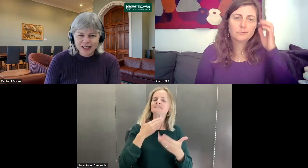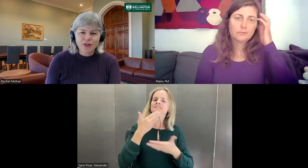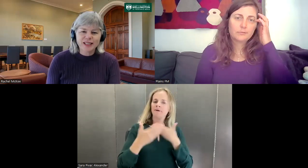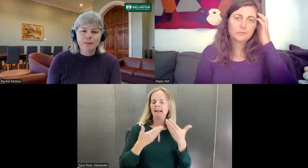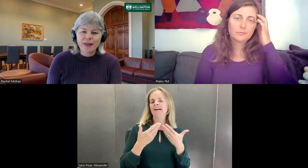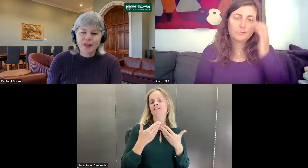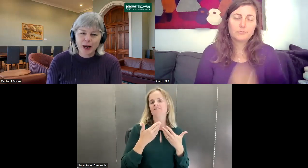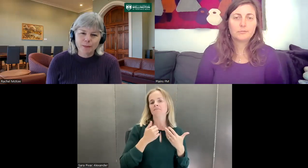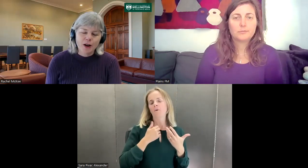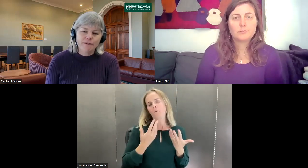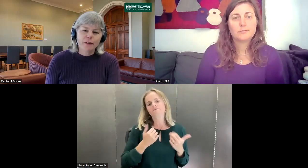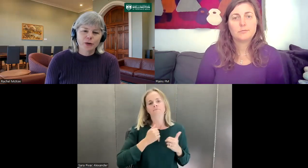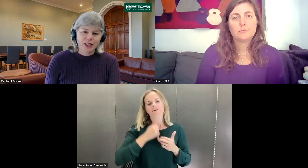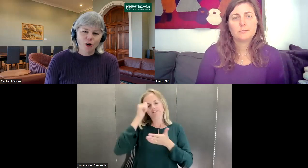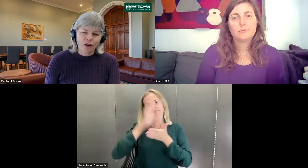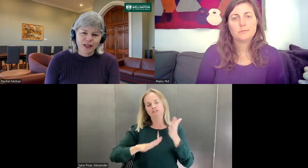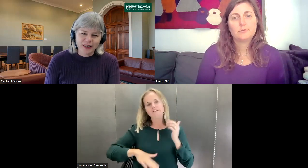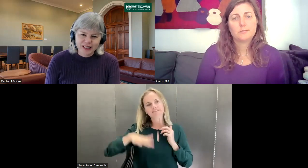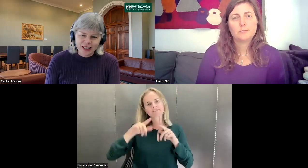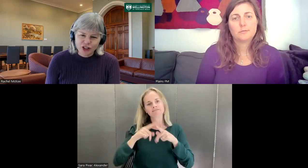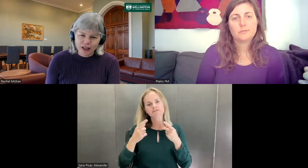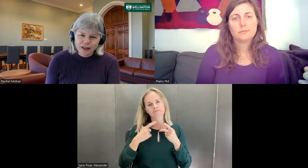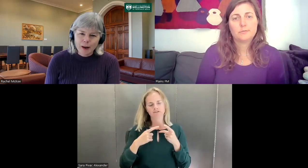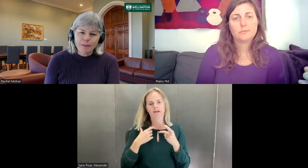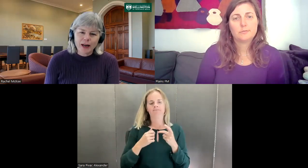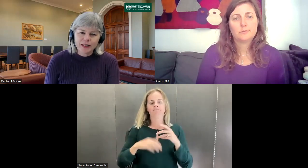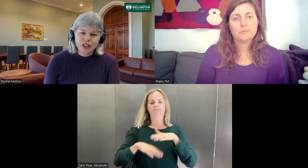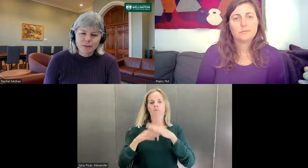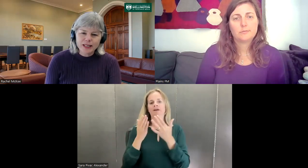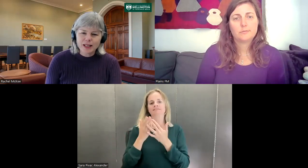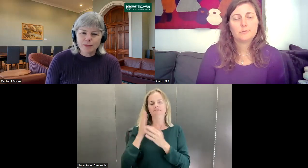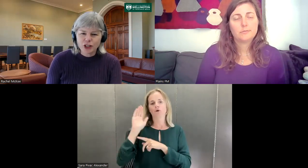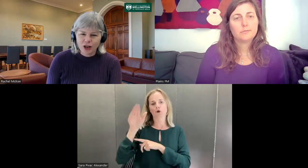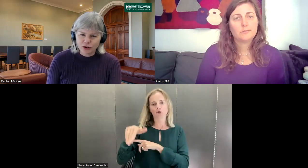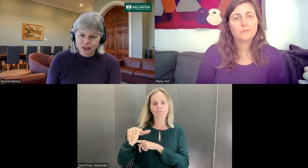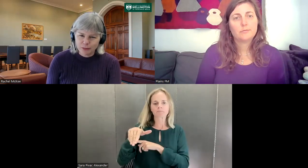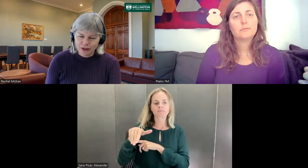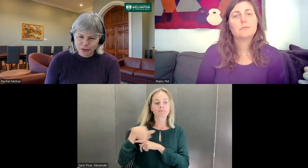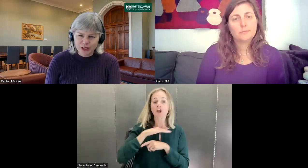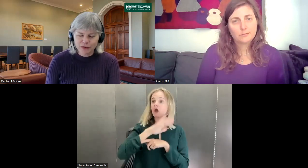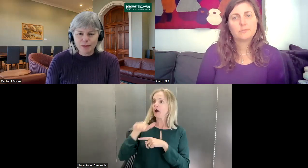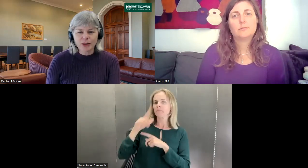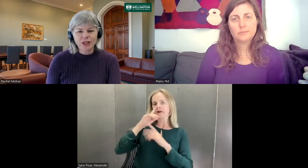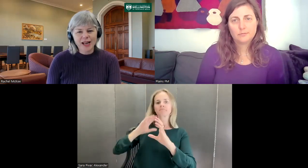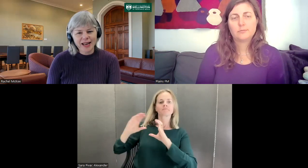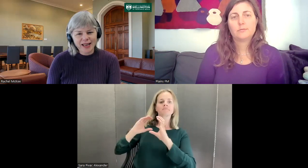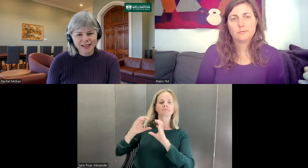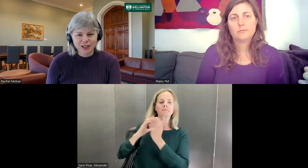And so that's the main thing I'm focusing on in teaching. But it just means that my childhood experience was different because I had access to